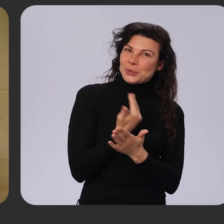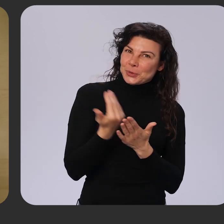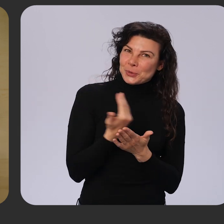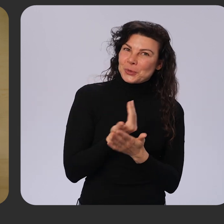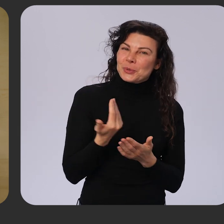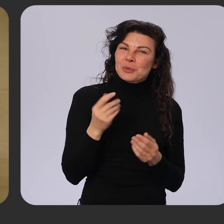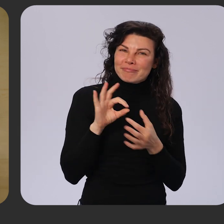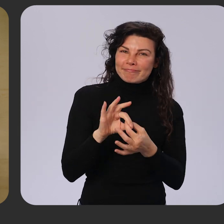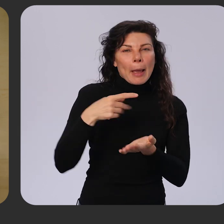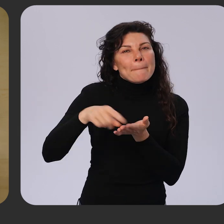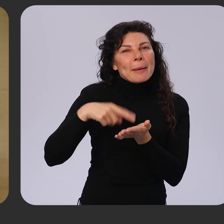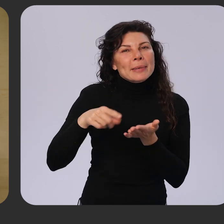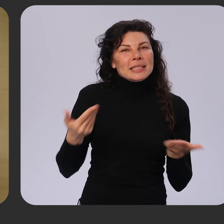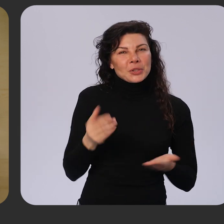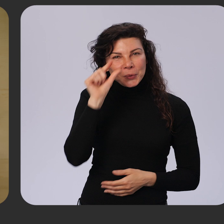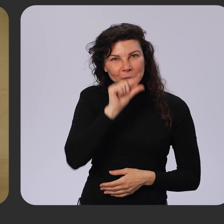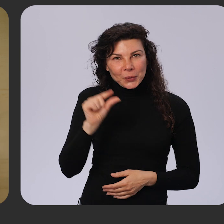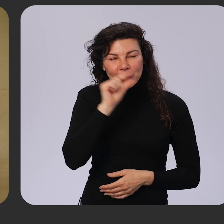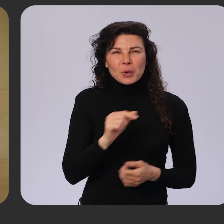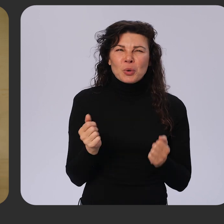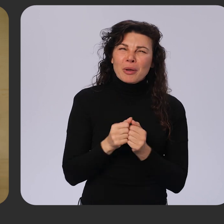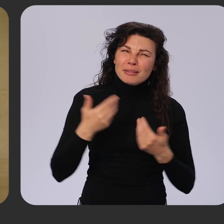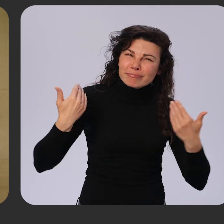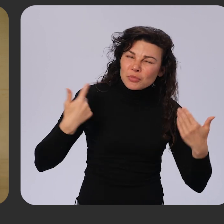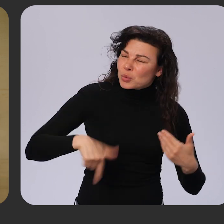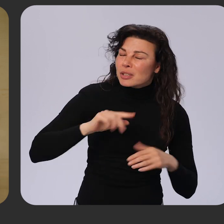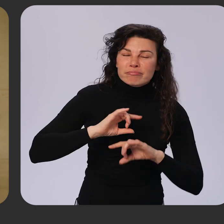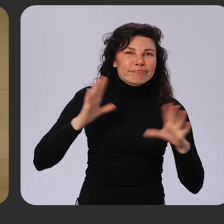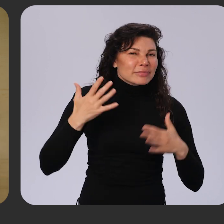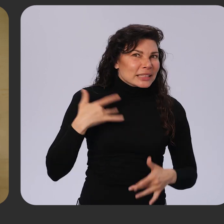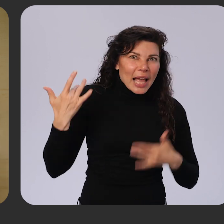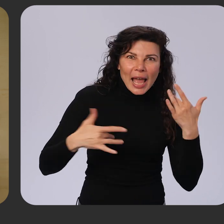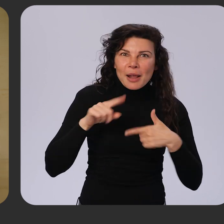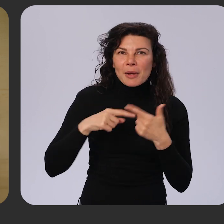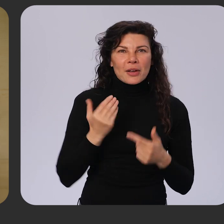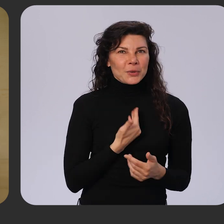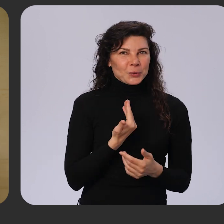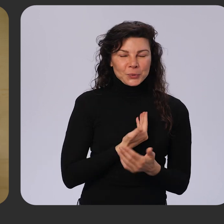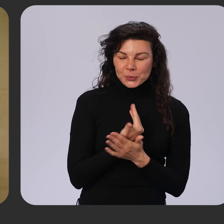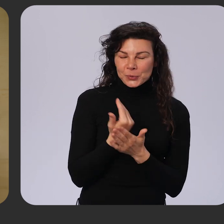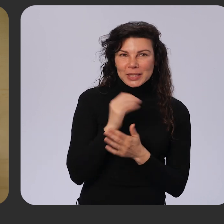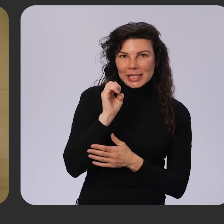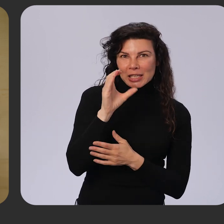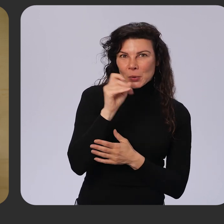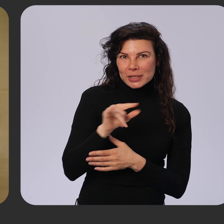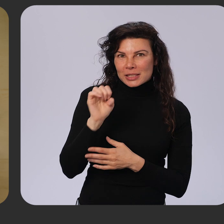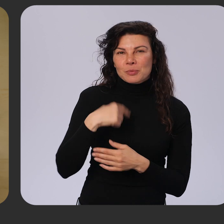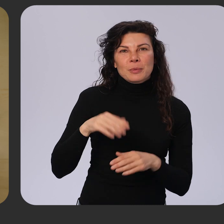at Google. We're incredibly excited about the ecosystem we're building for our users and developers, and we